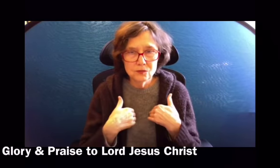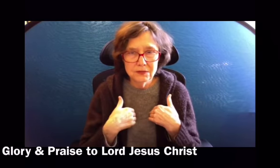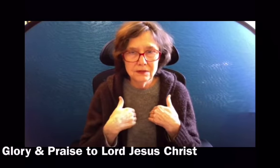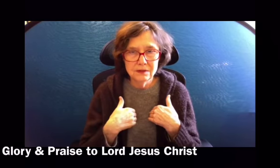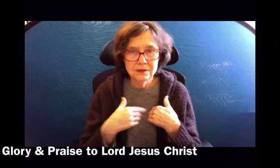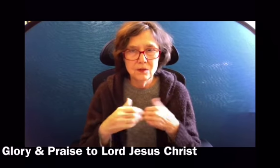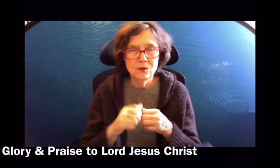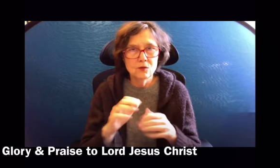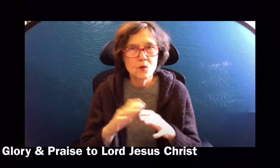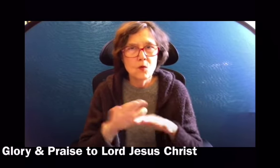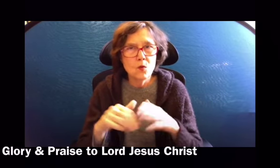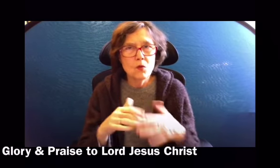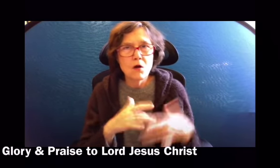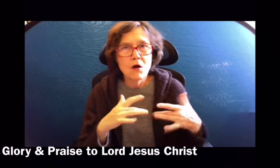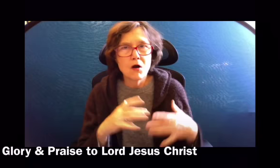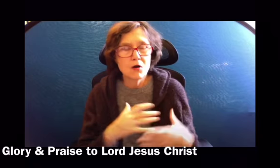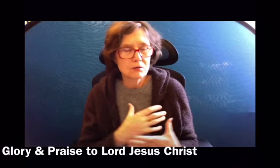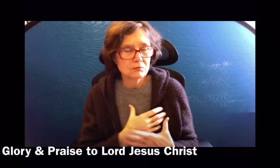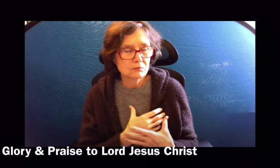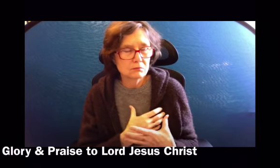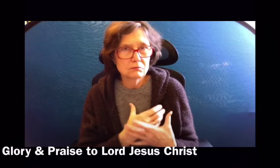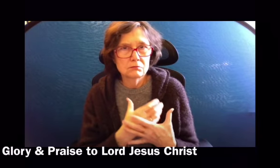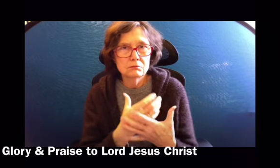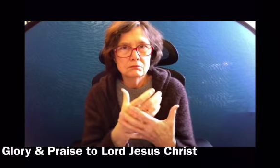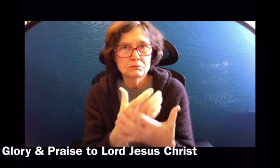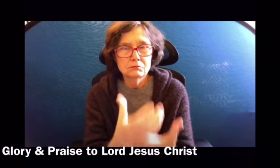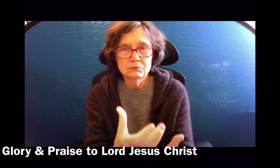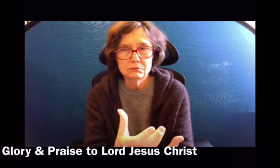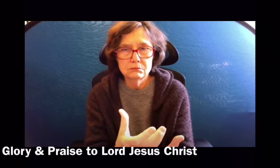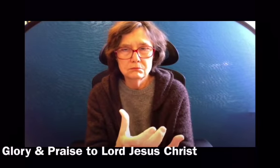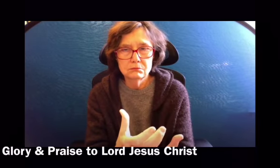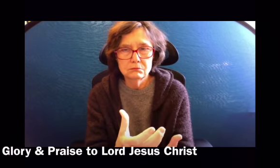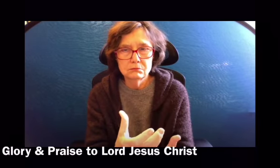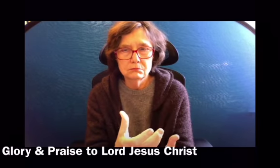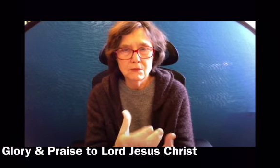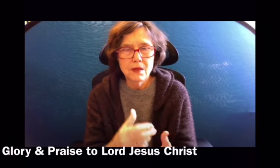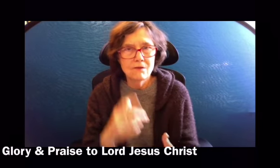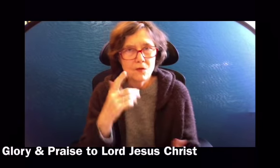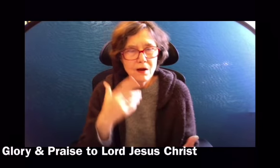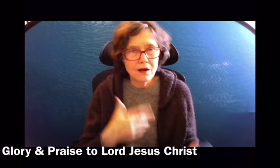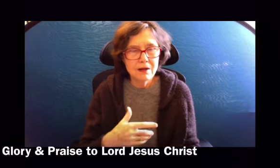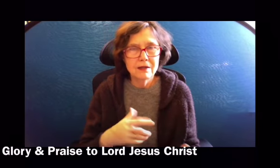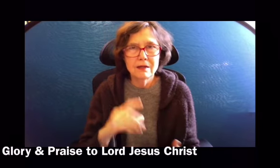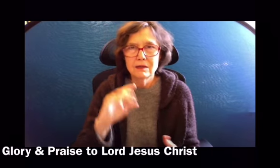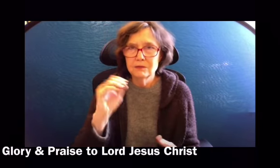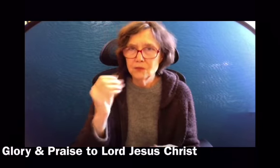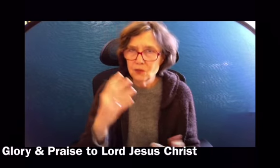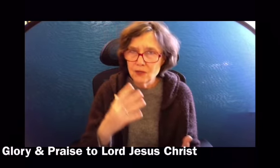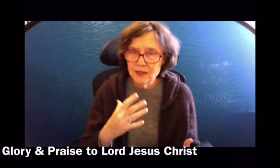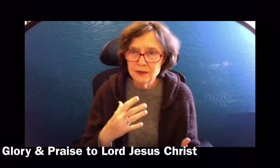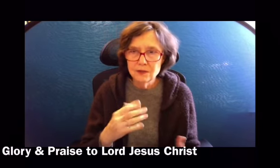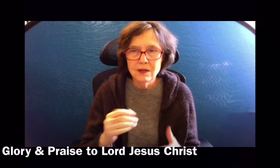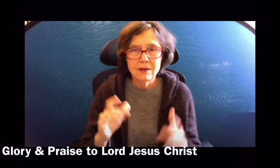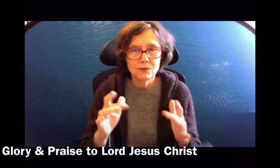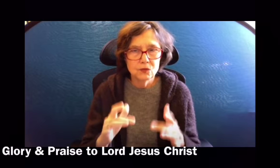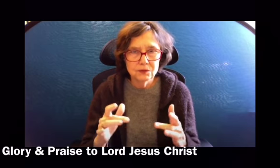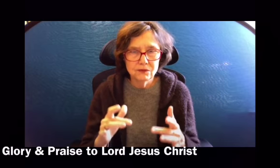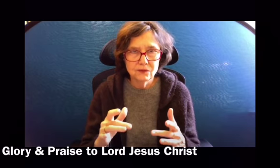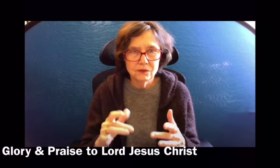Even now says the Lord return to me with your whole heart for I am gracious and merciful.